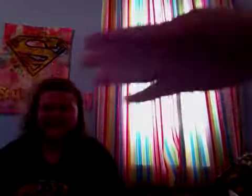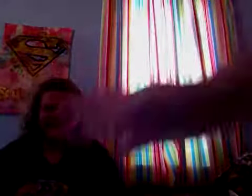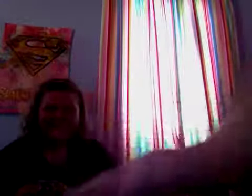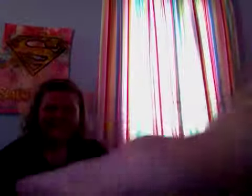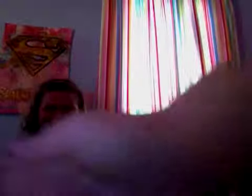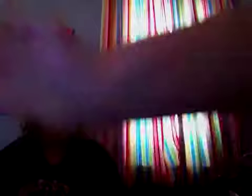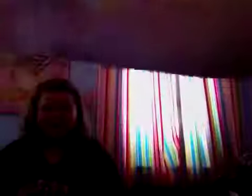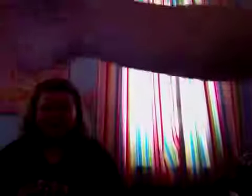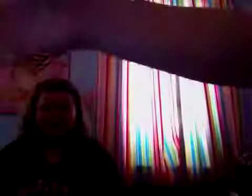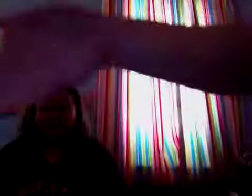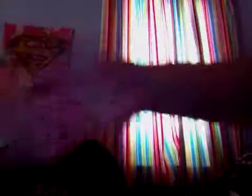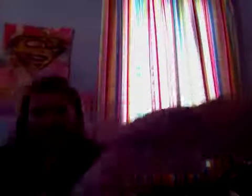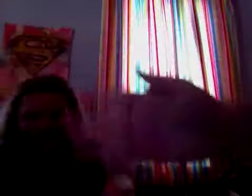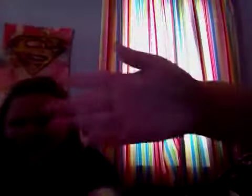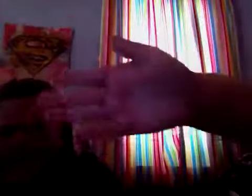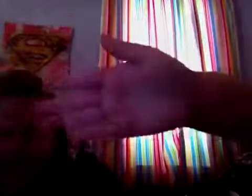okay bye that's the end of the show